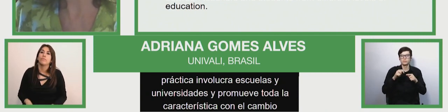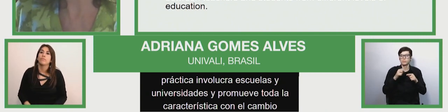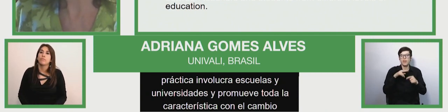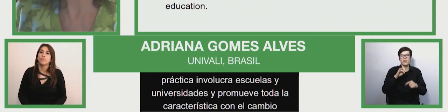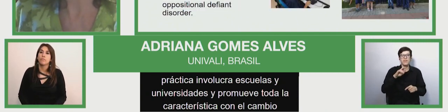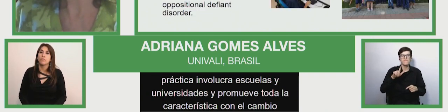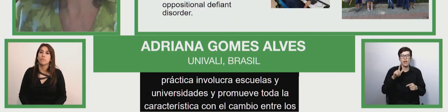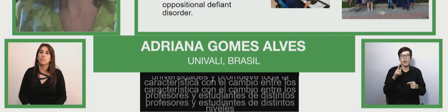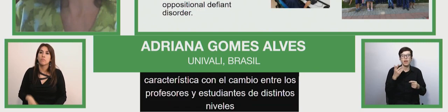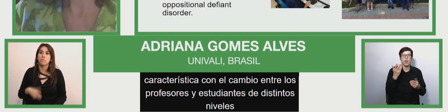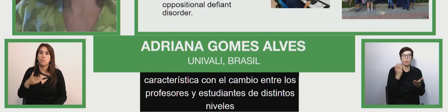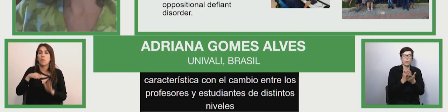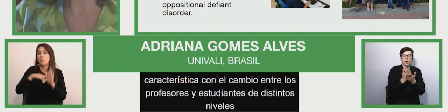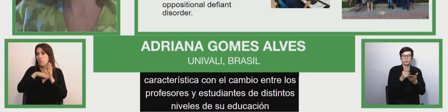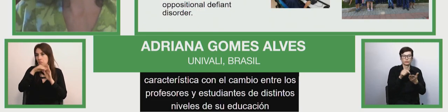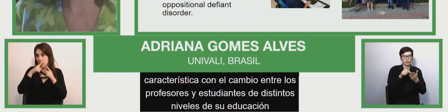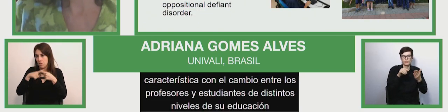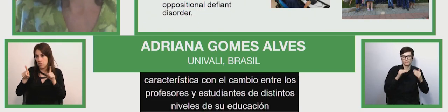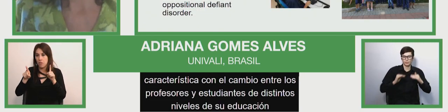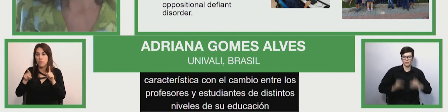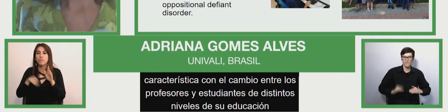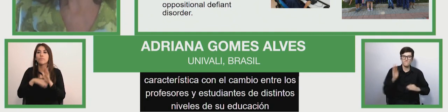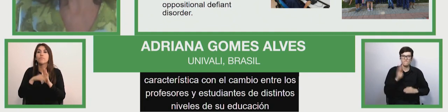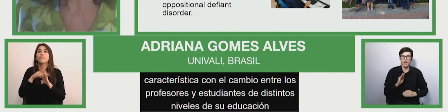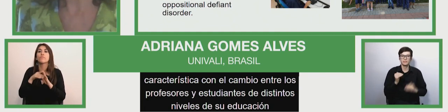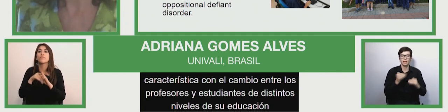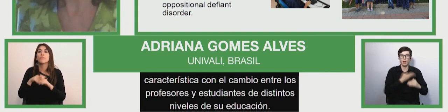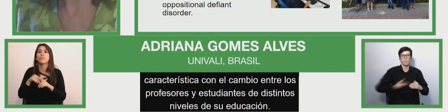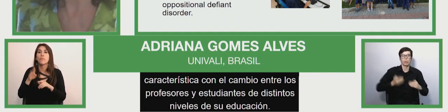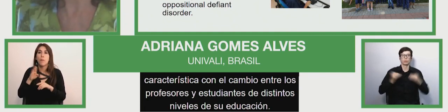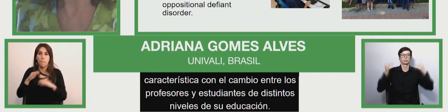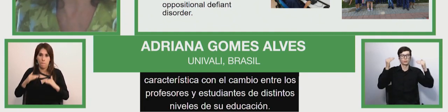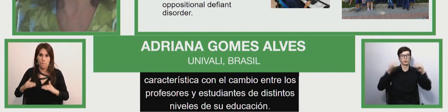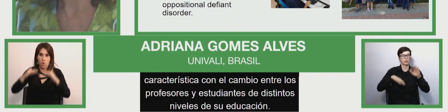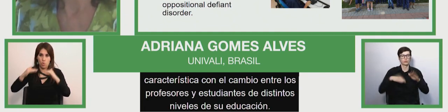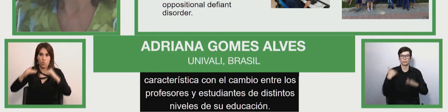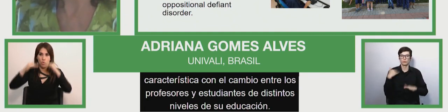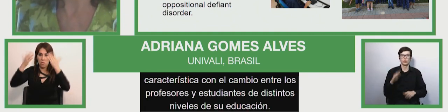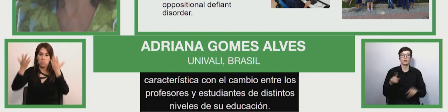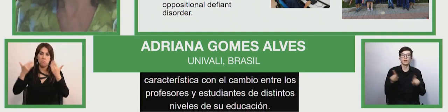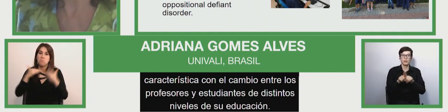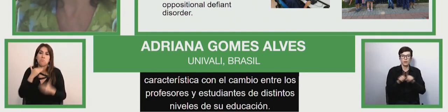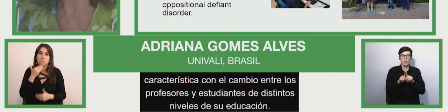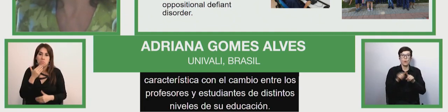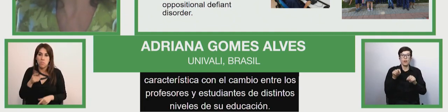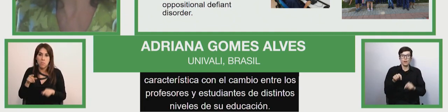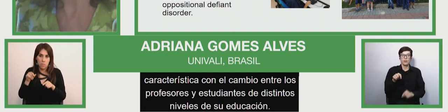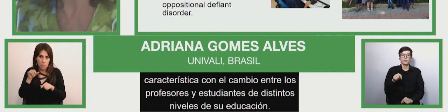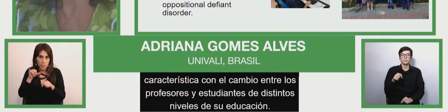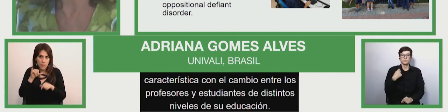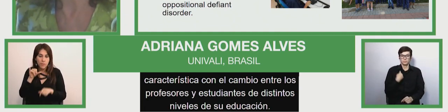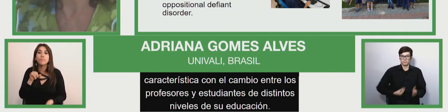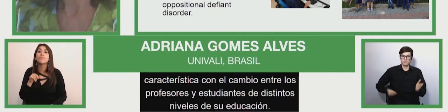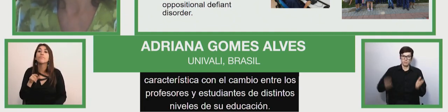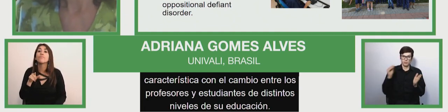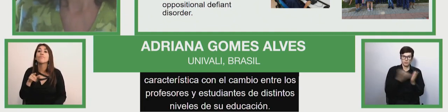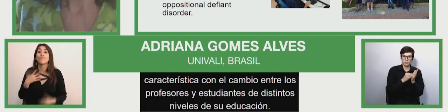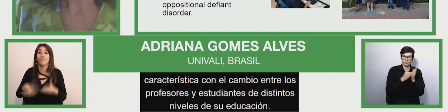teachers and students from different levels of education next please